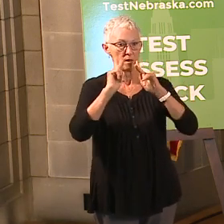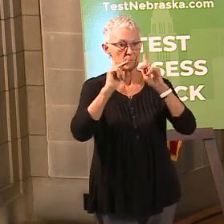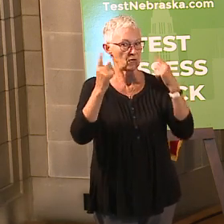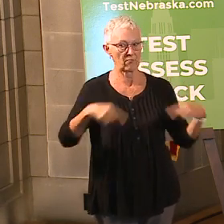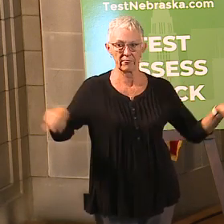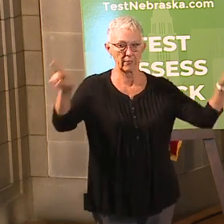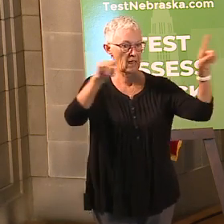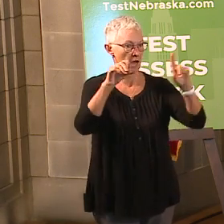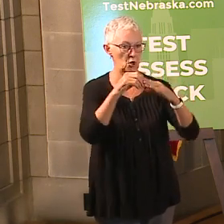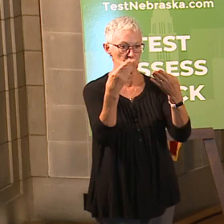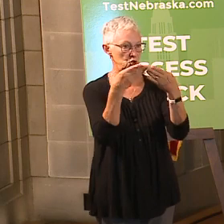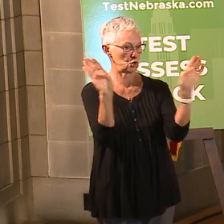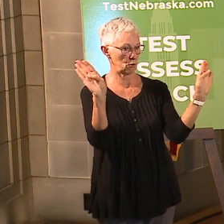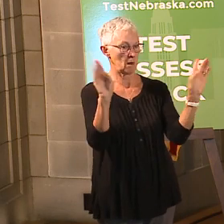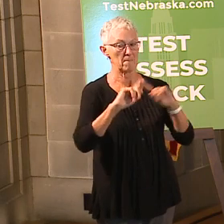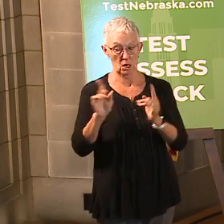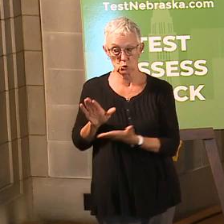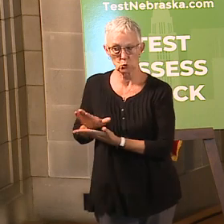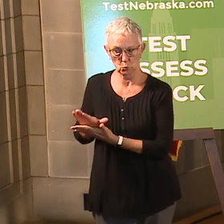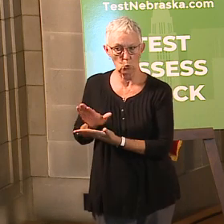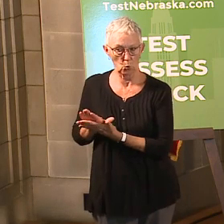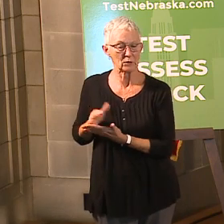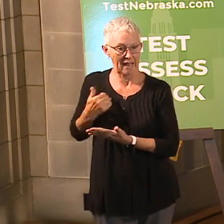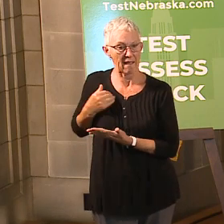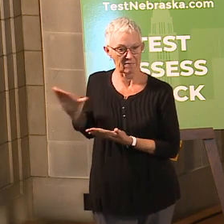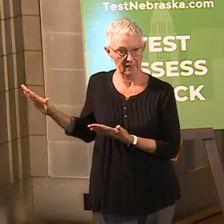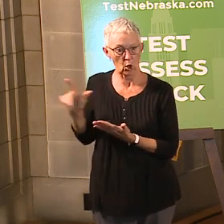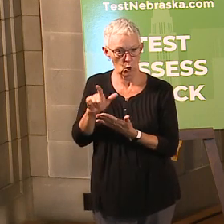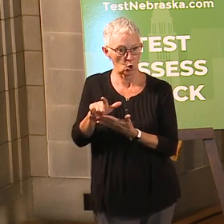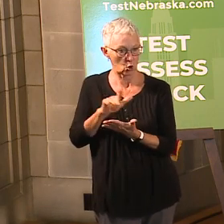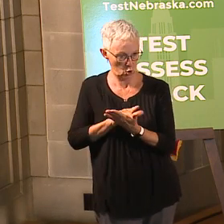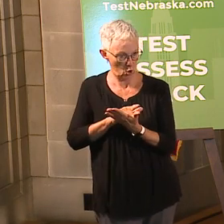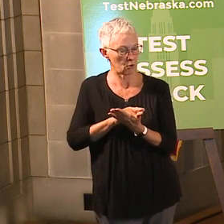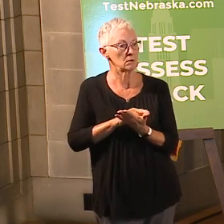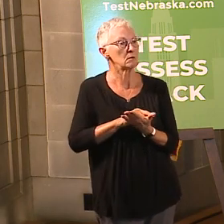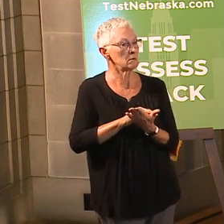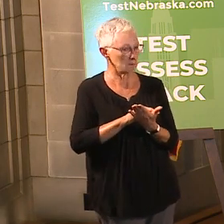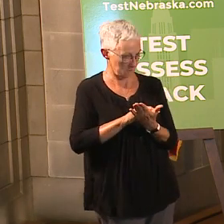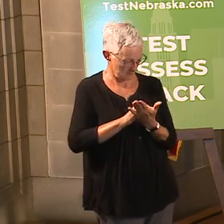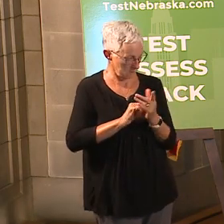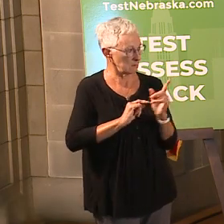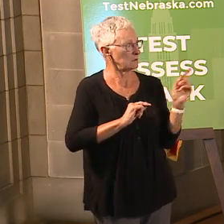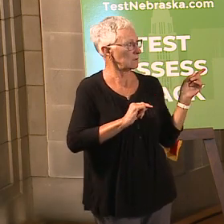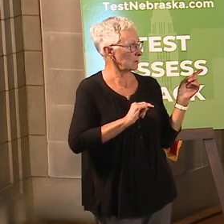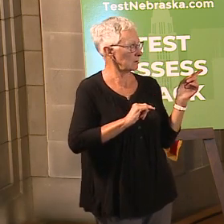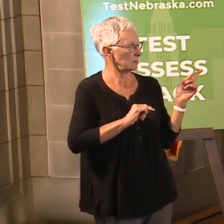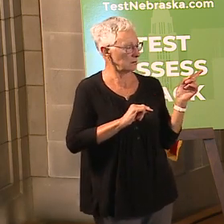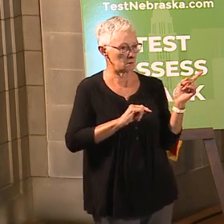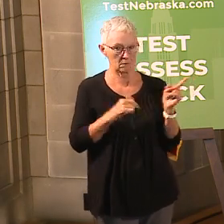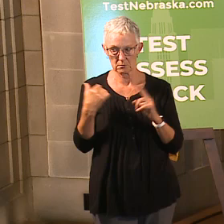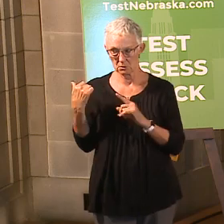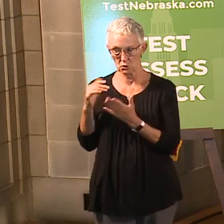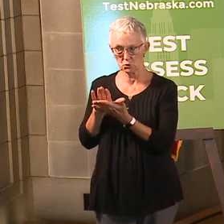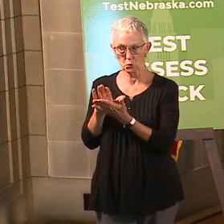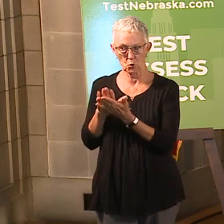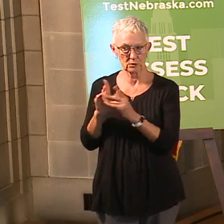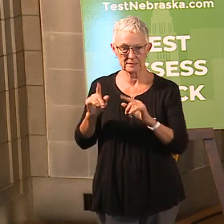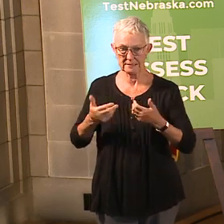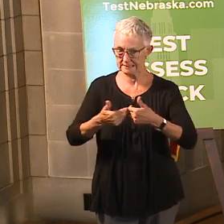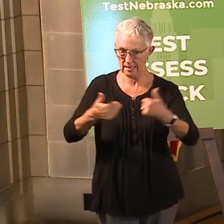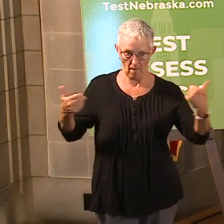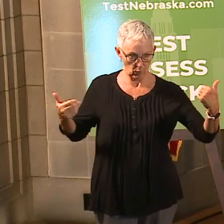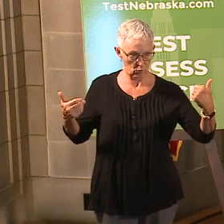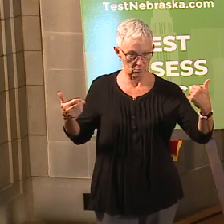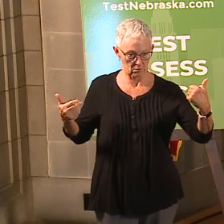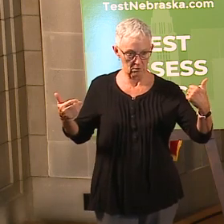Okay. So you're saying that's going to continue to be the case... That will continue to be the case. Schools are different. issue with regard